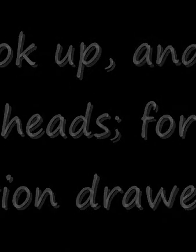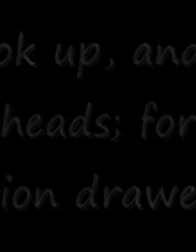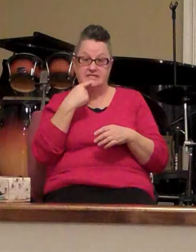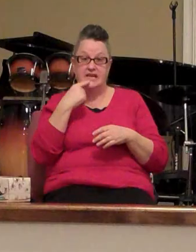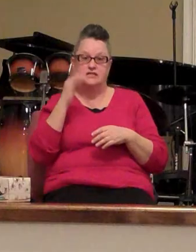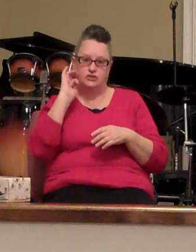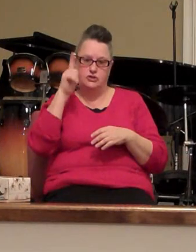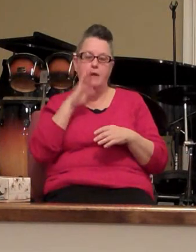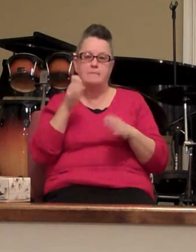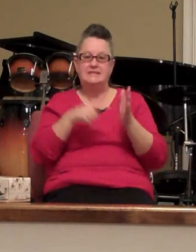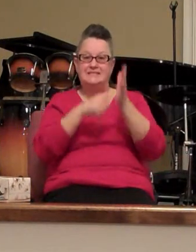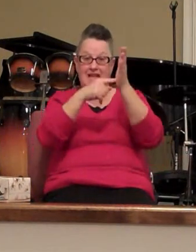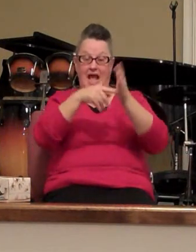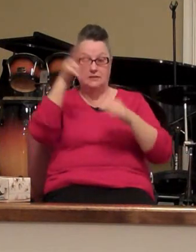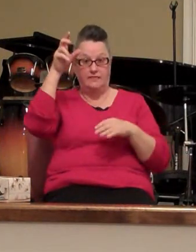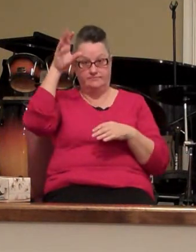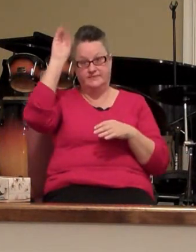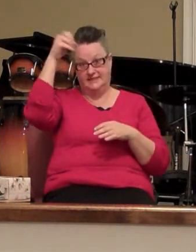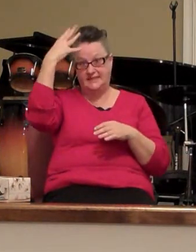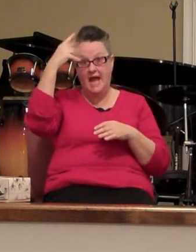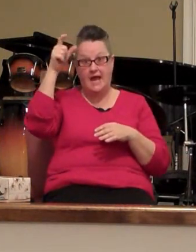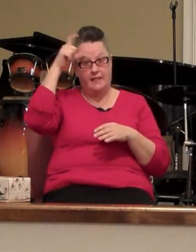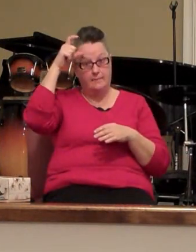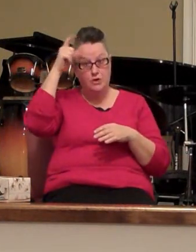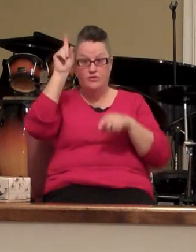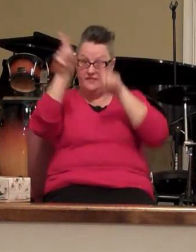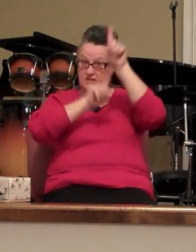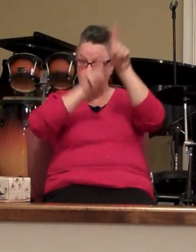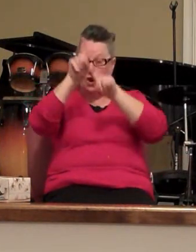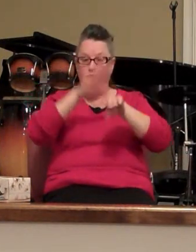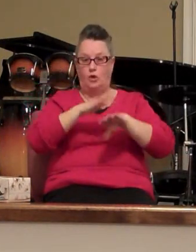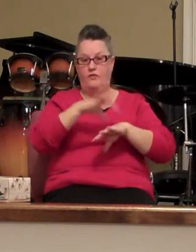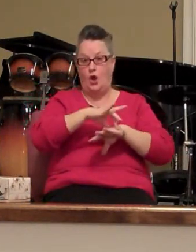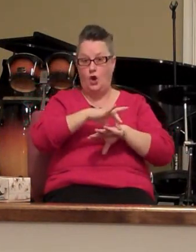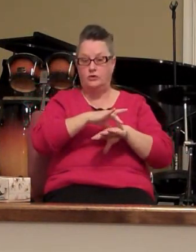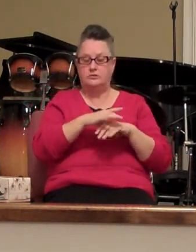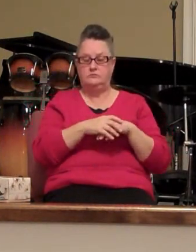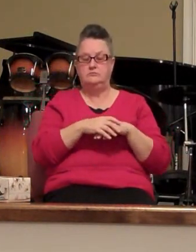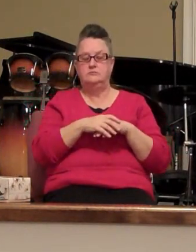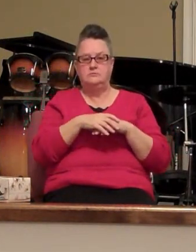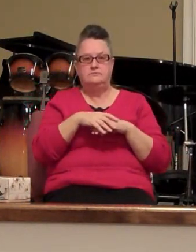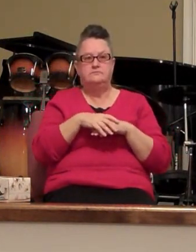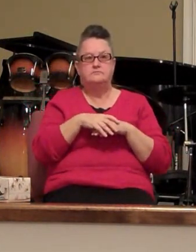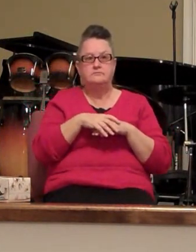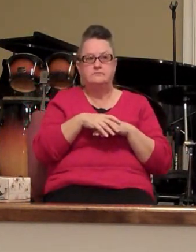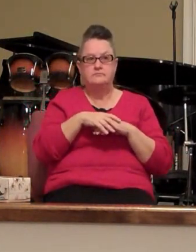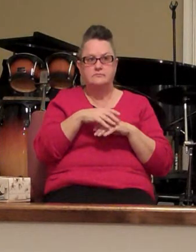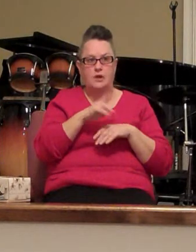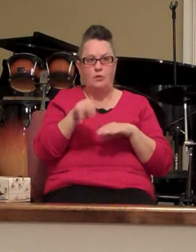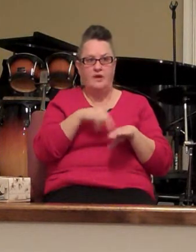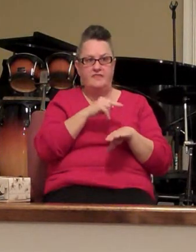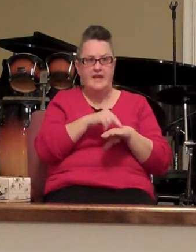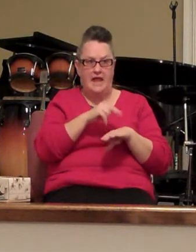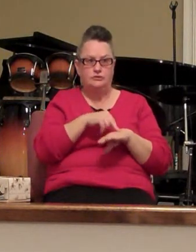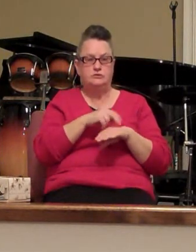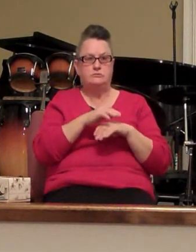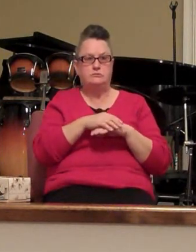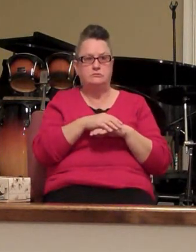in the sun and in the moon and in the stars and upon the earth distress of nations with perplexity the sea and the waves roaring